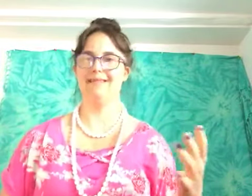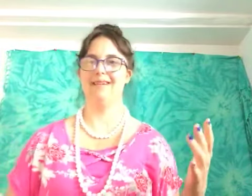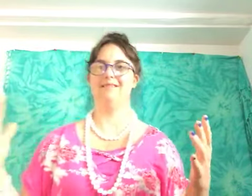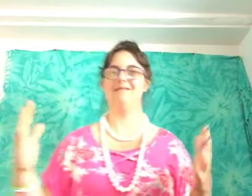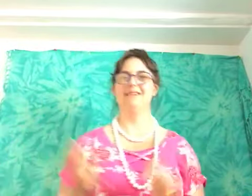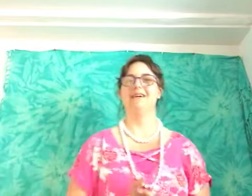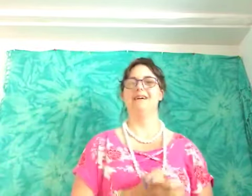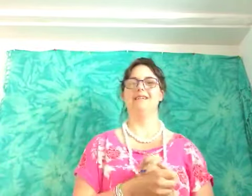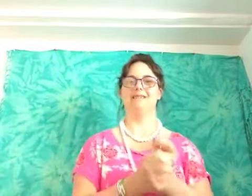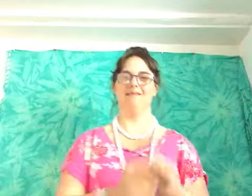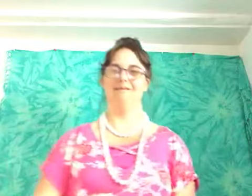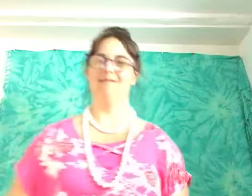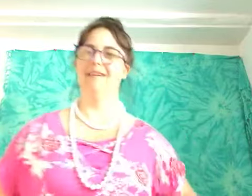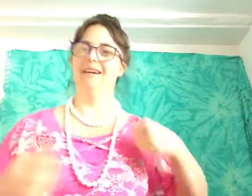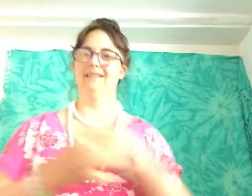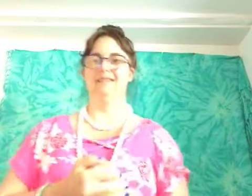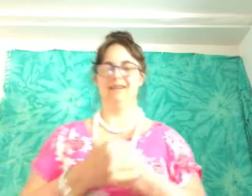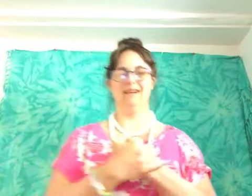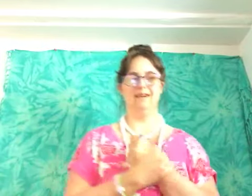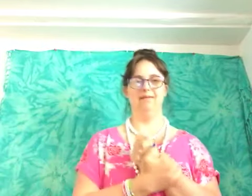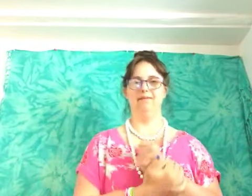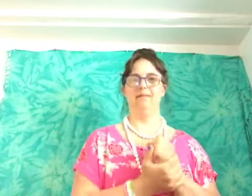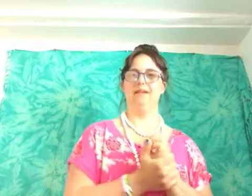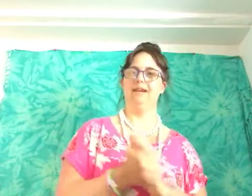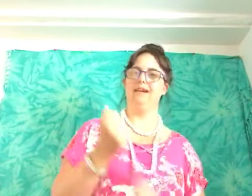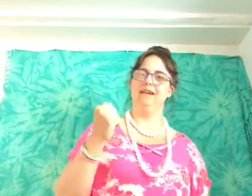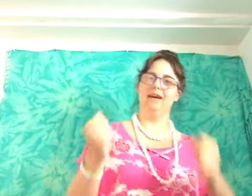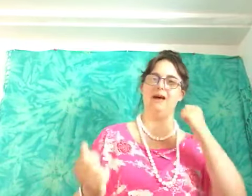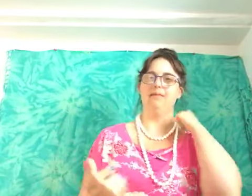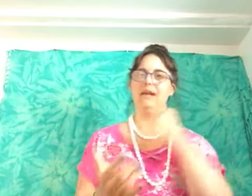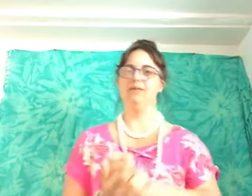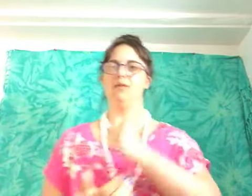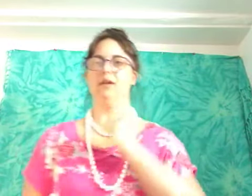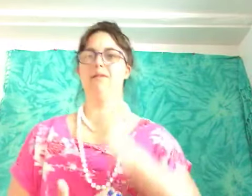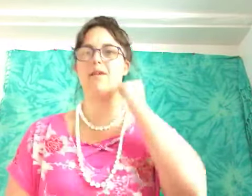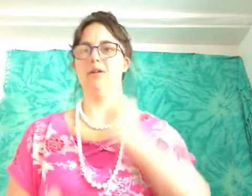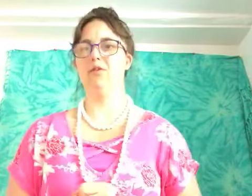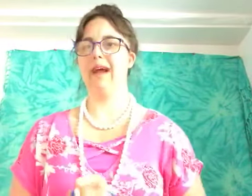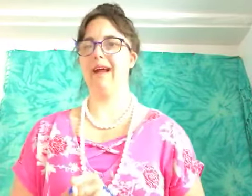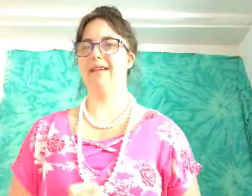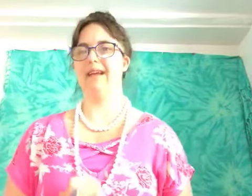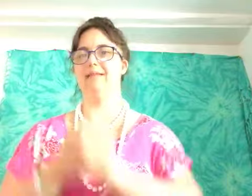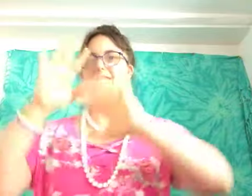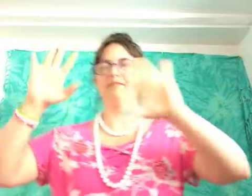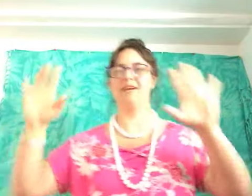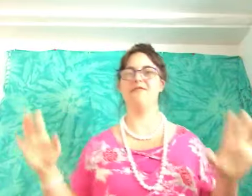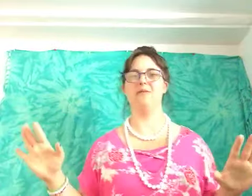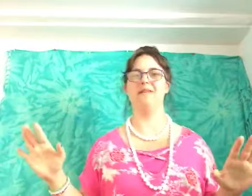you know so uh keep doing what you can and just have fun with